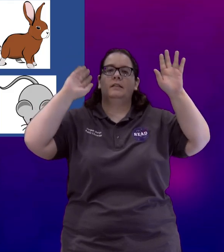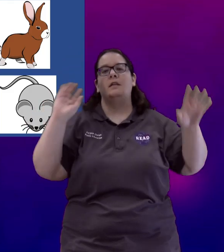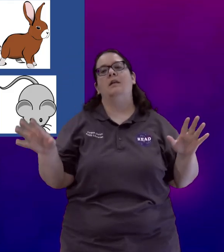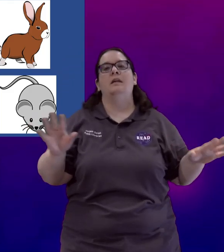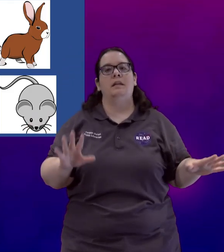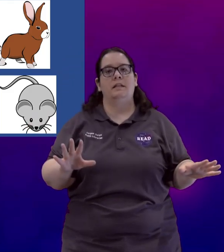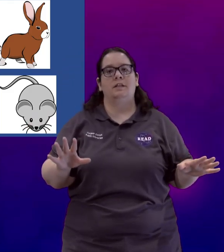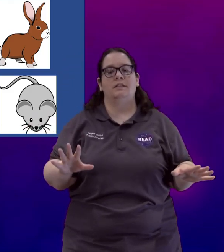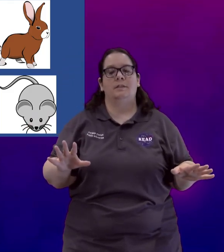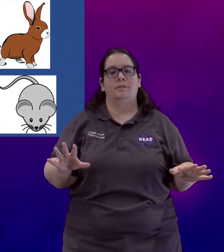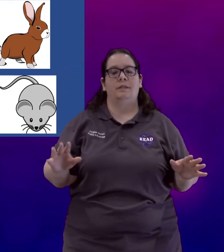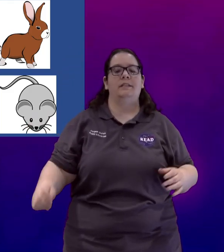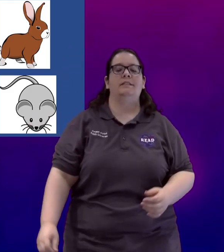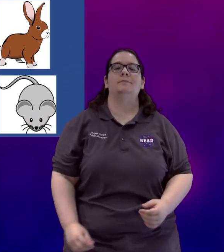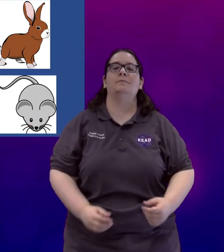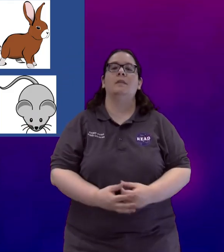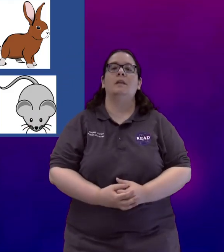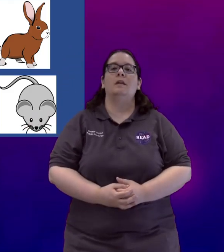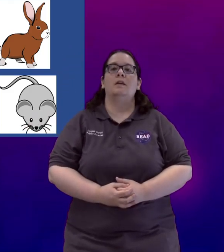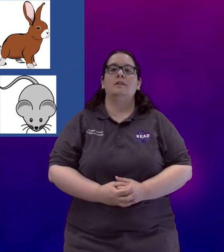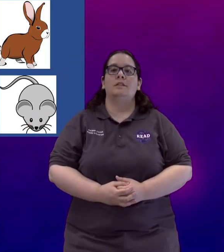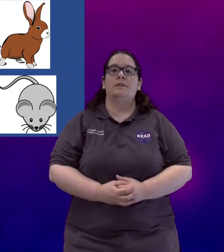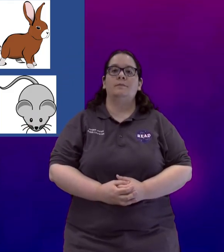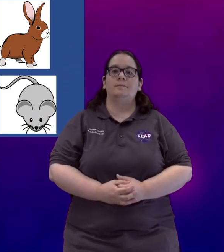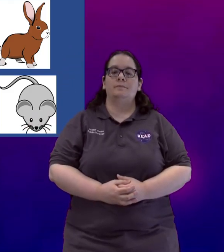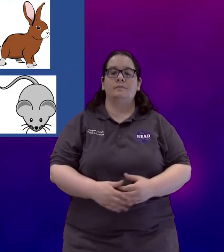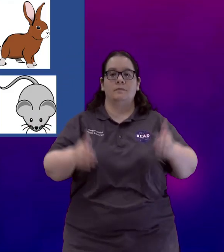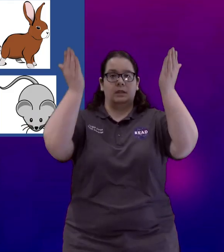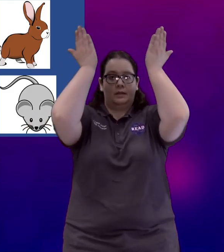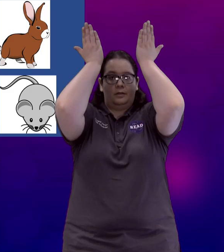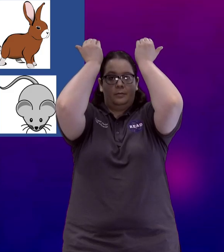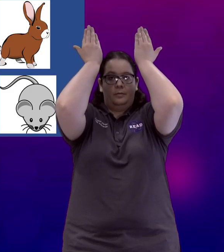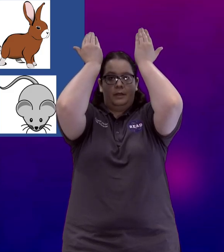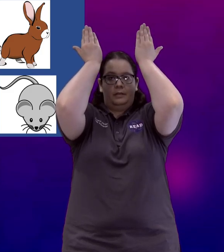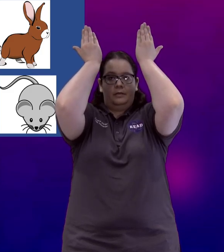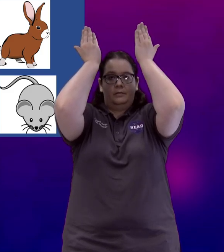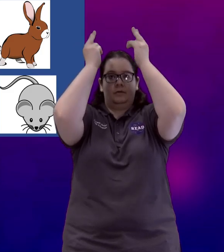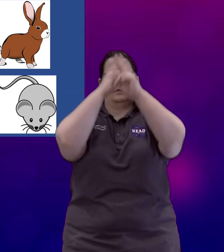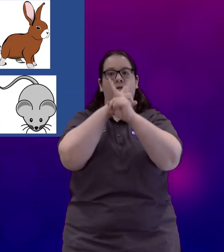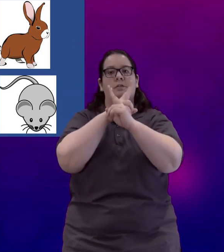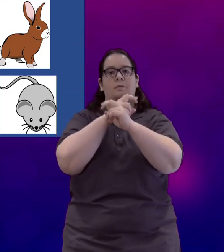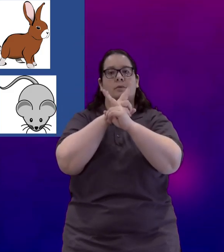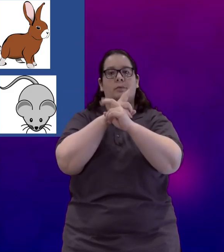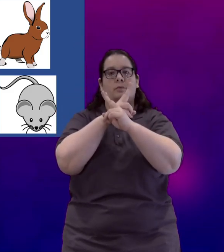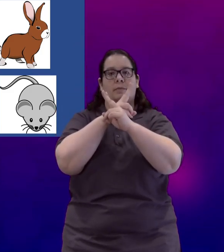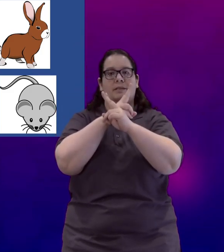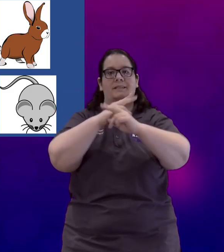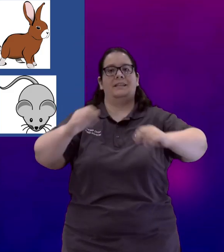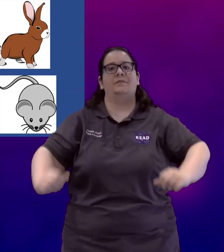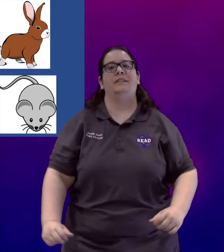it takes on some different meanings. So either bunny or rabbit. Either one.